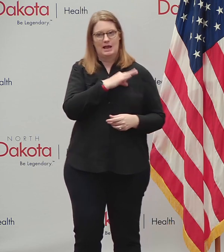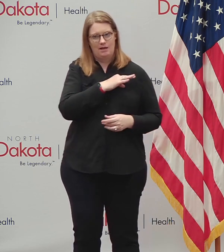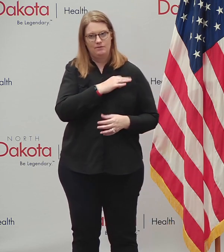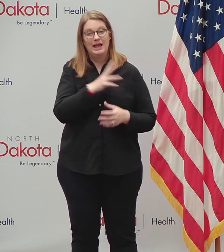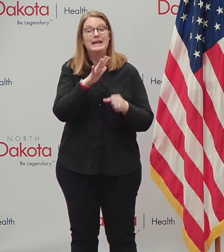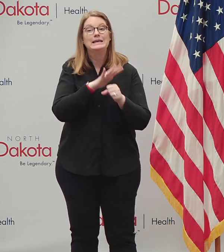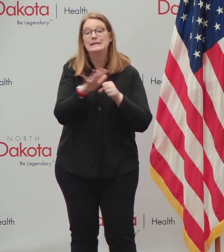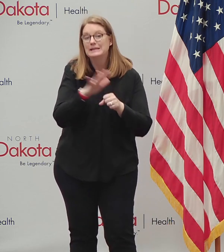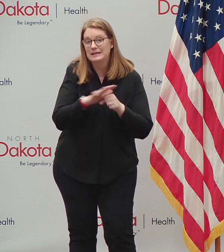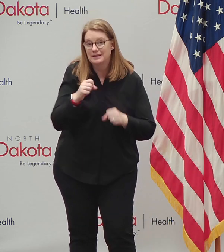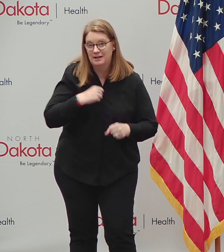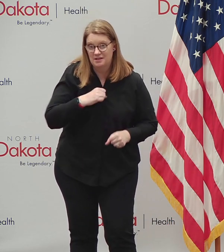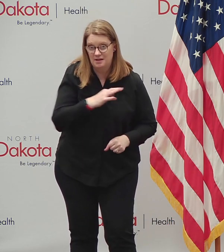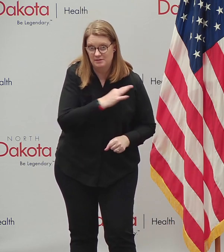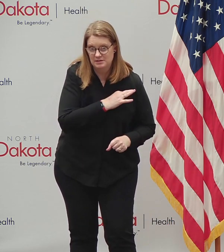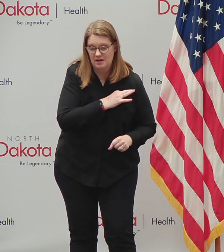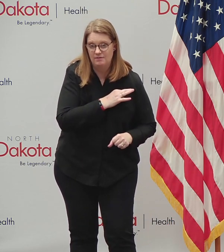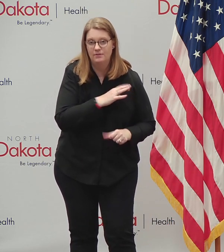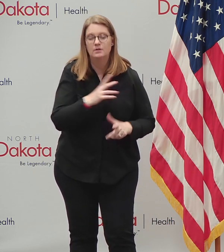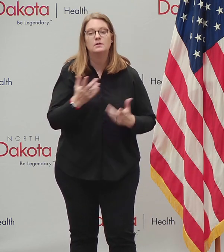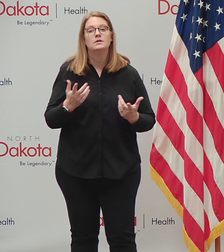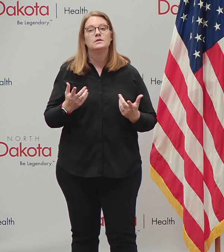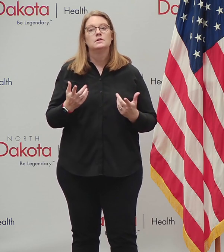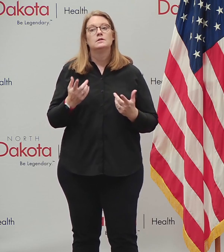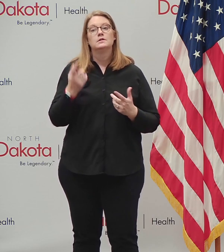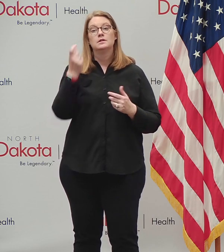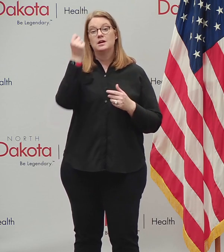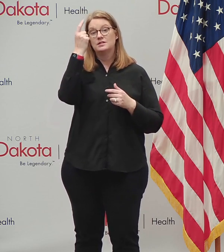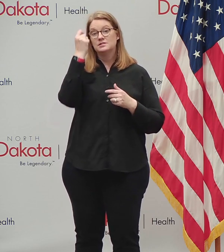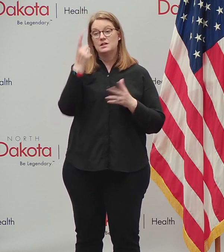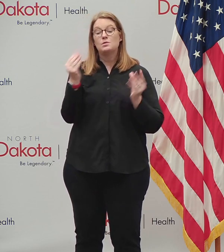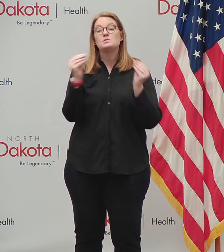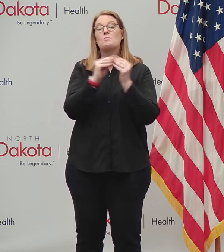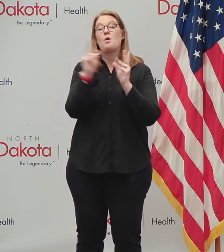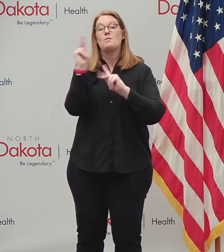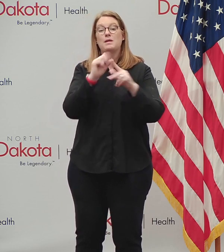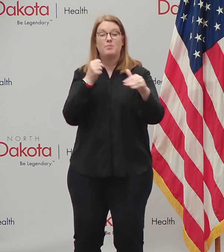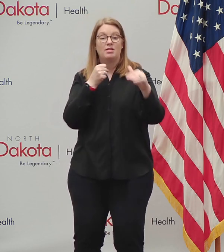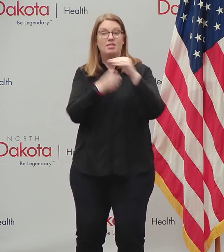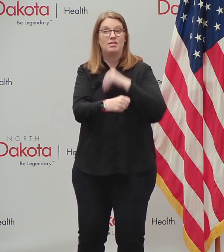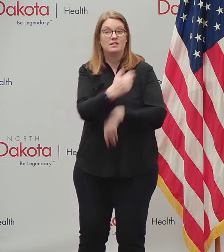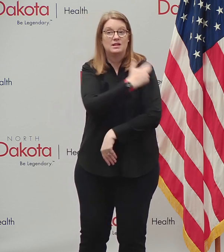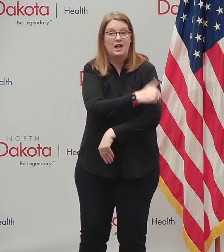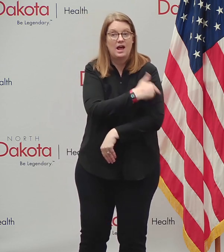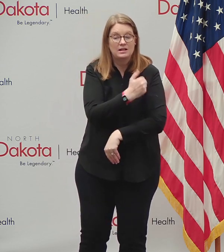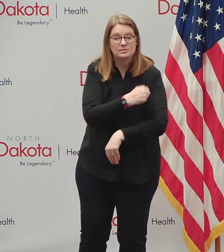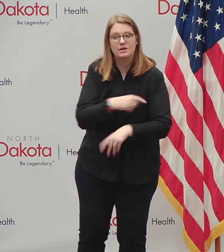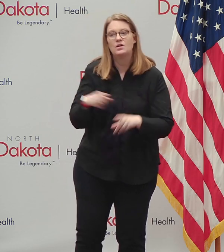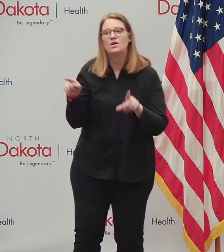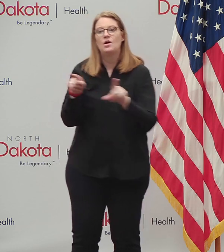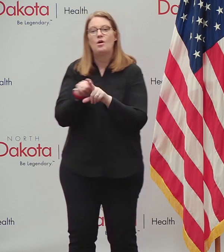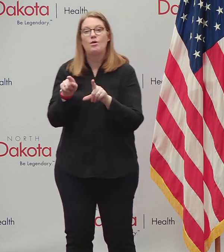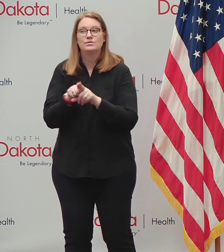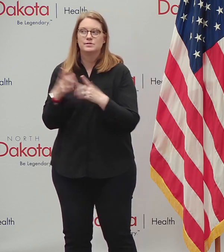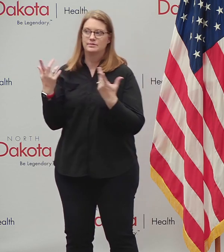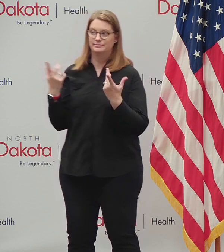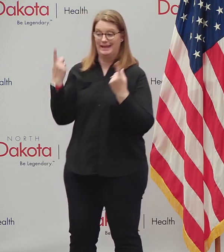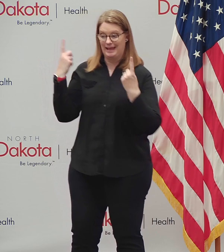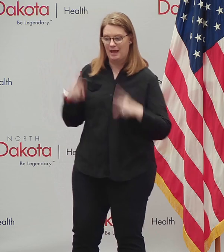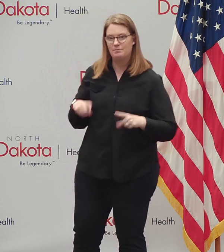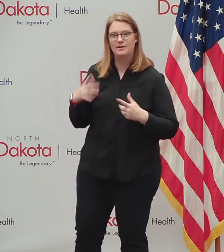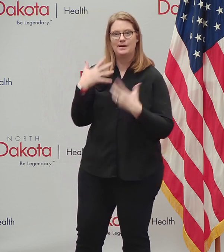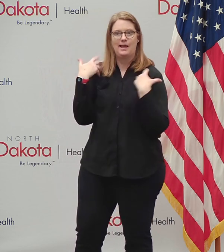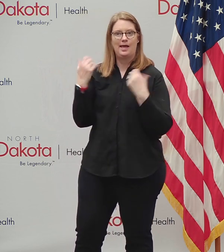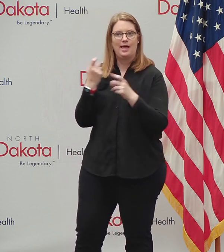Staffing, there's not only an increase in overall admissions, but also because healthcare workers needing to isolate and quarantine